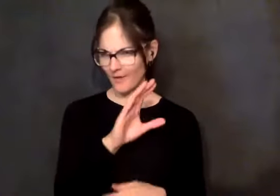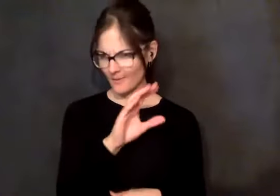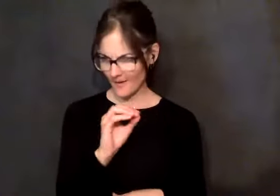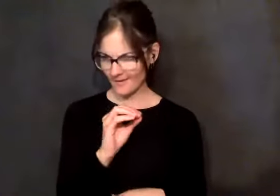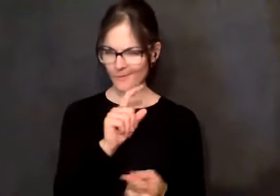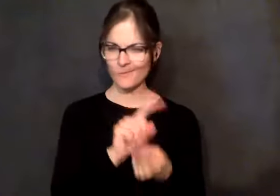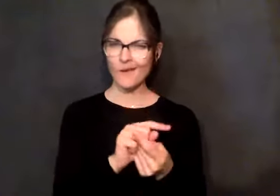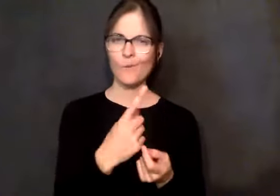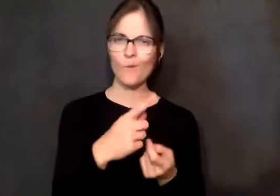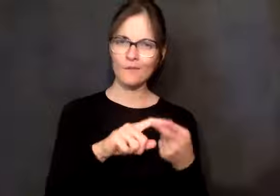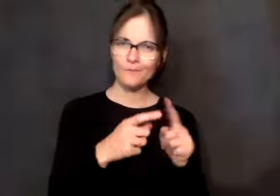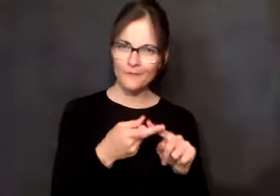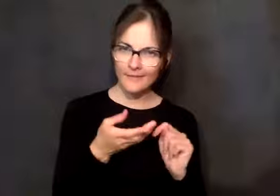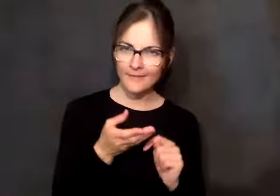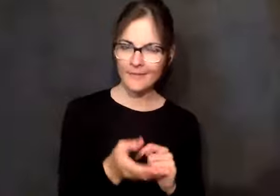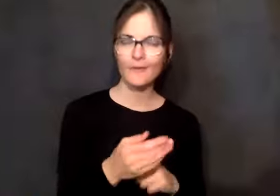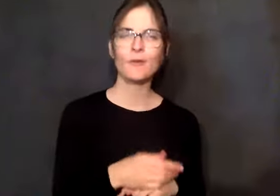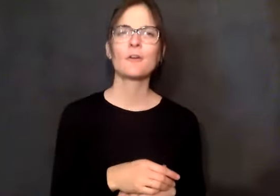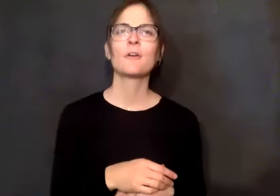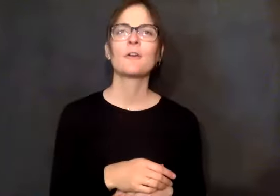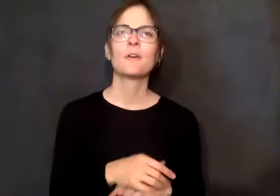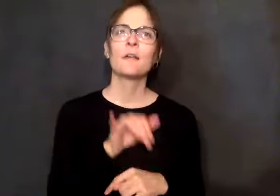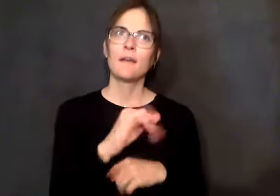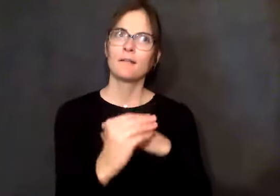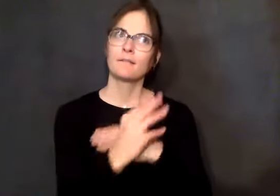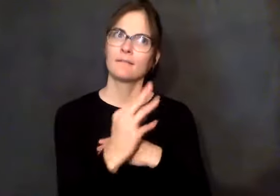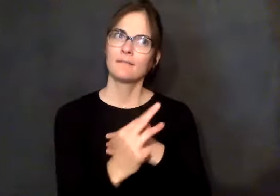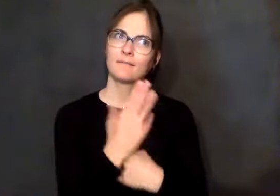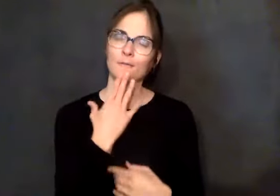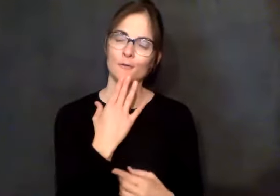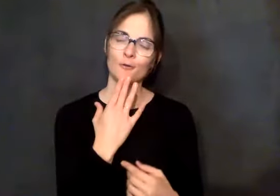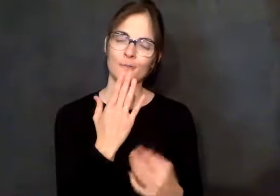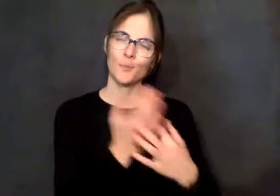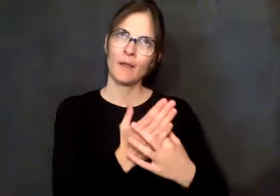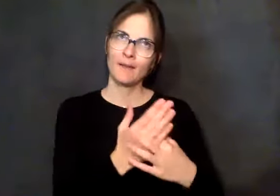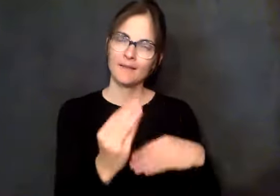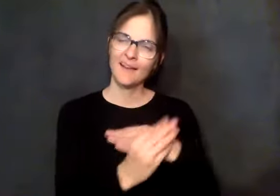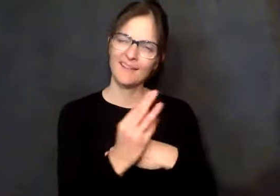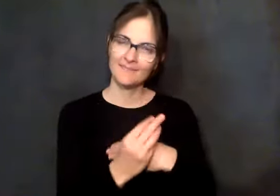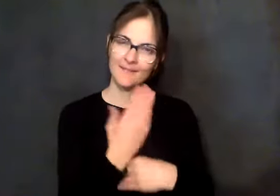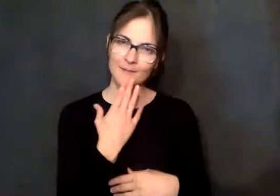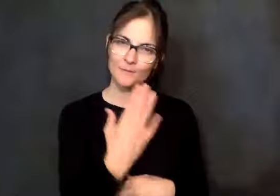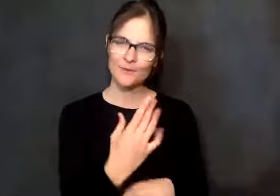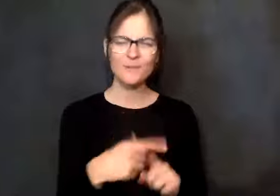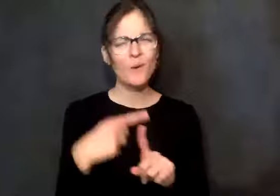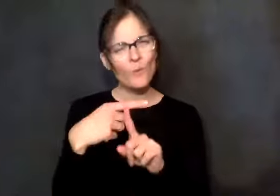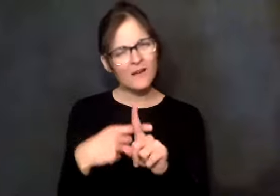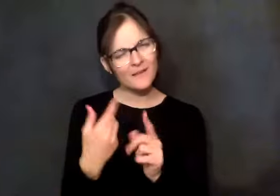he was such a wonderful member of Alcoholics Anonymous. And that was helpful. But Dorothy